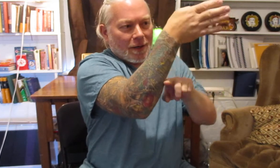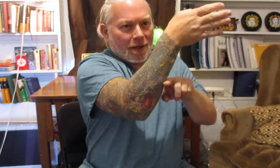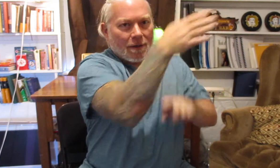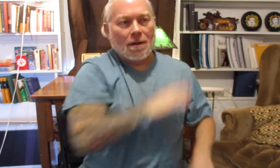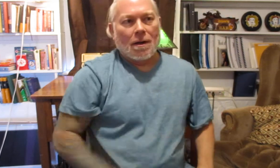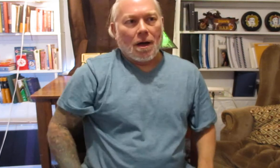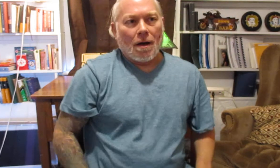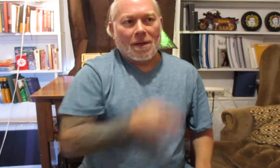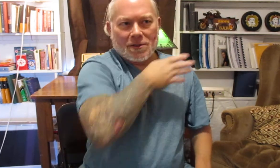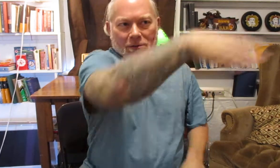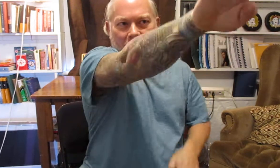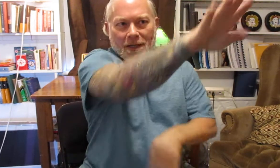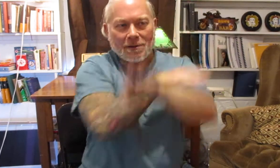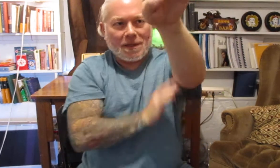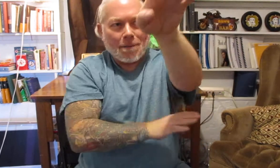here it's used to intercept